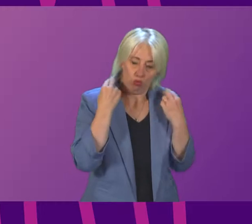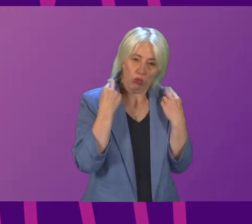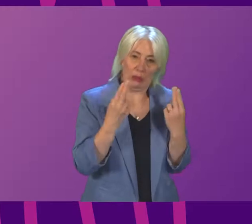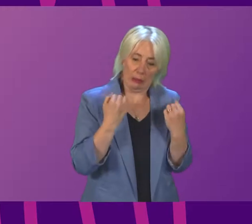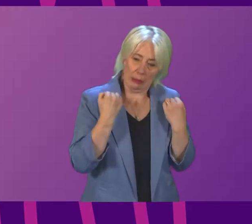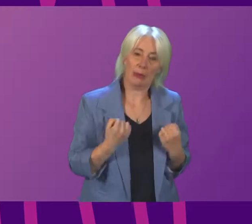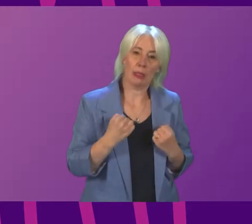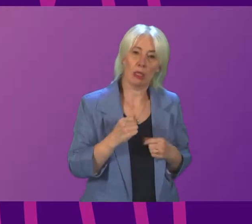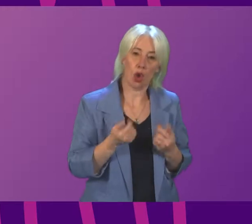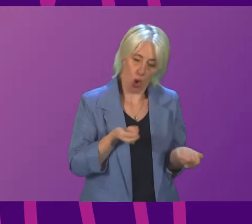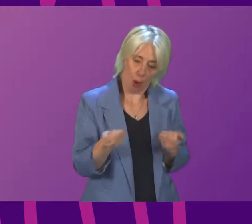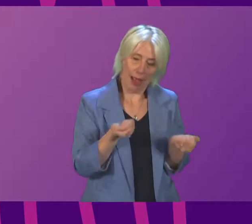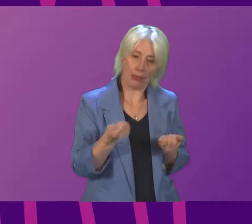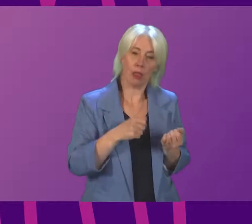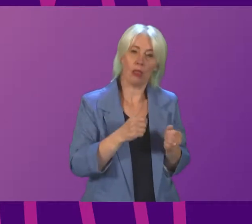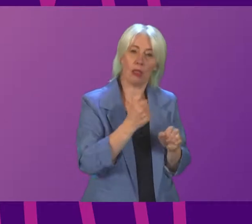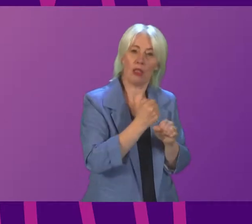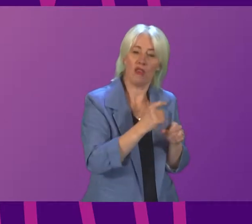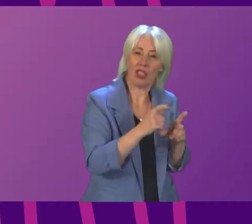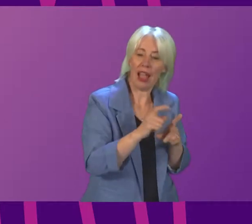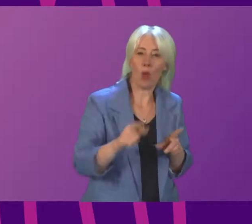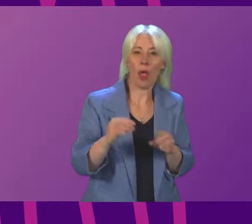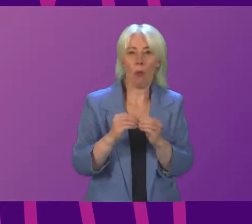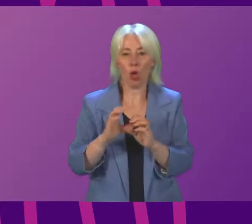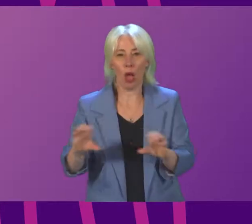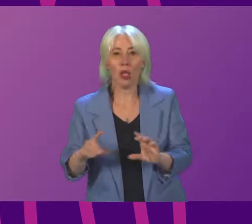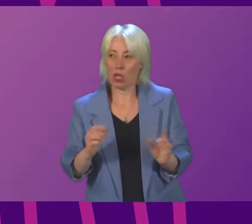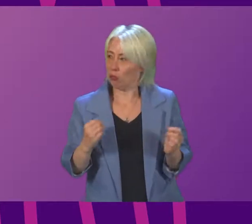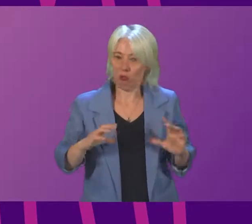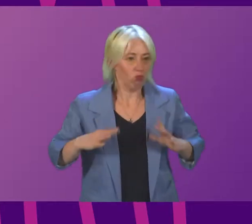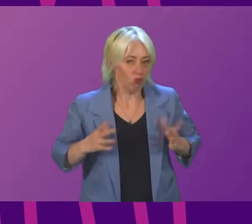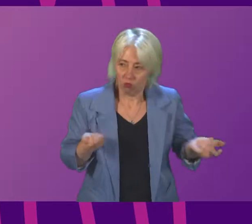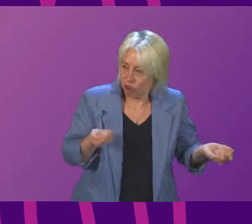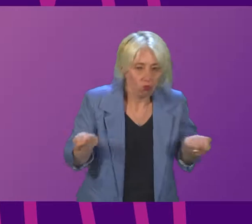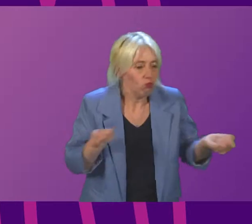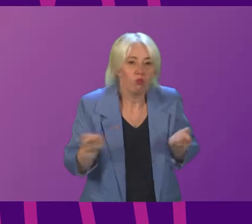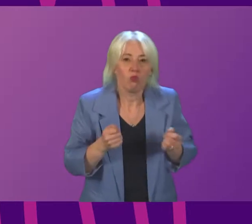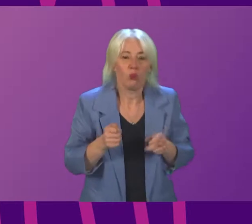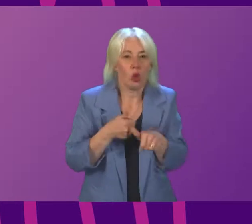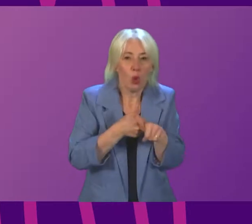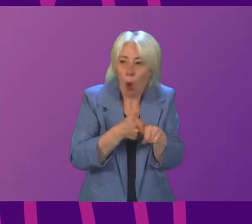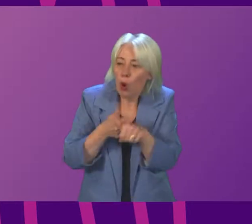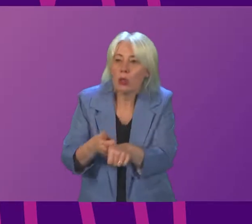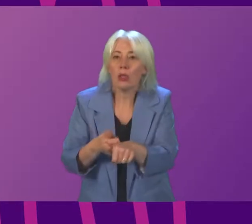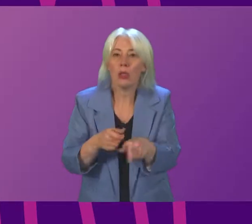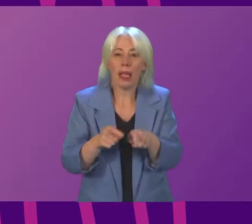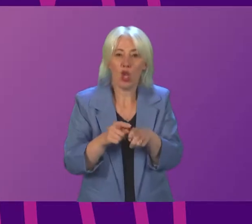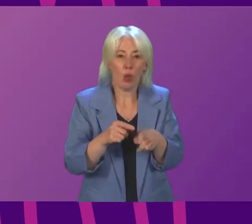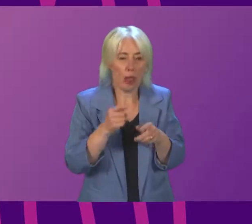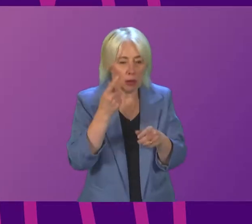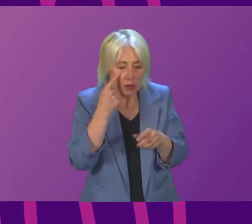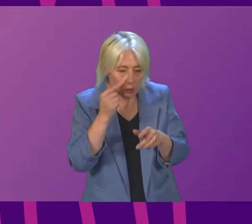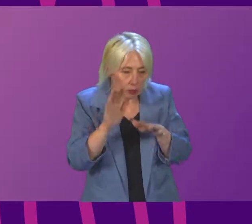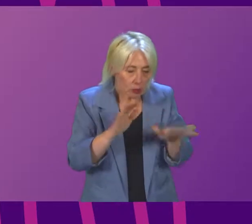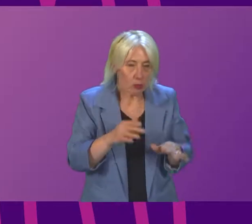Dumfries and Galloway and the borders. A lot of support was put in place, and precautionary activities, which were thankfully not